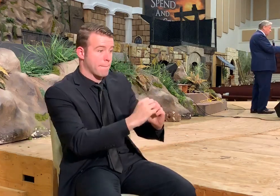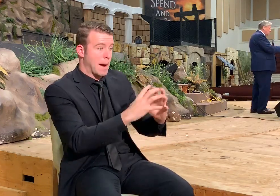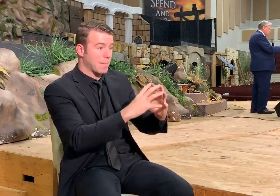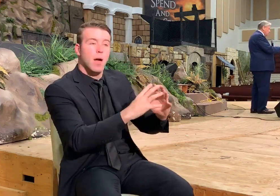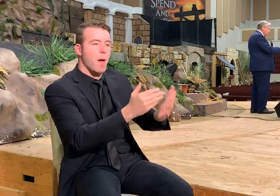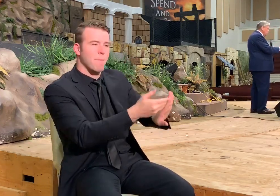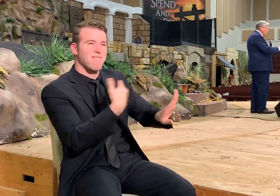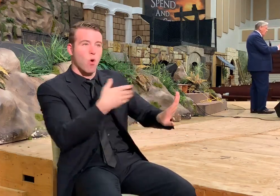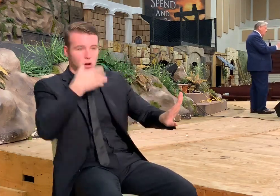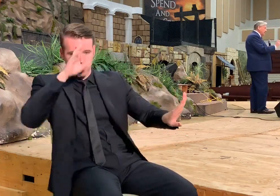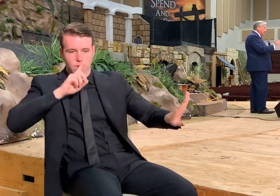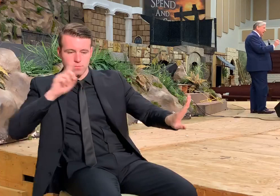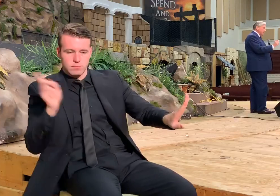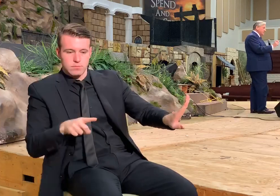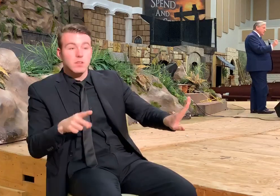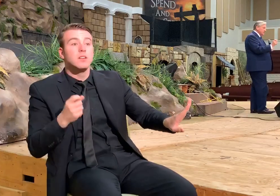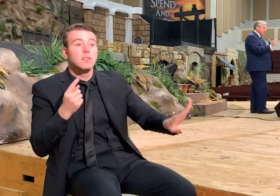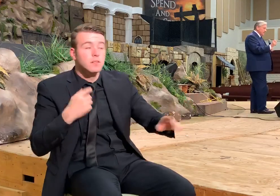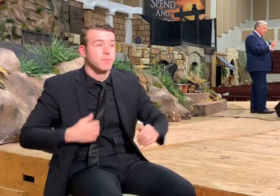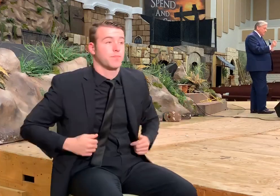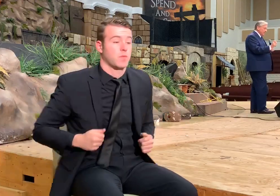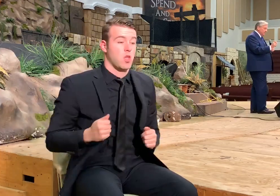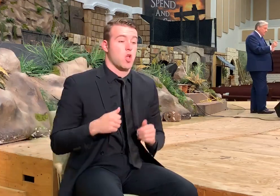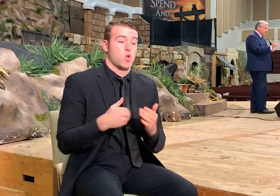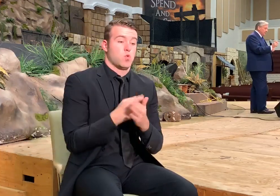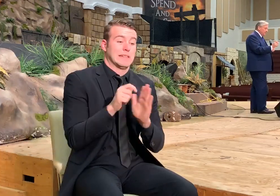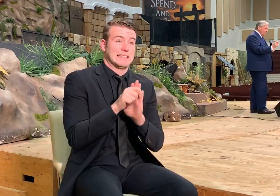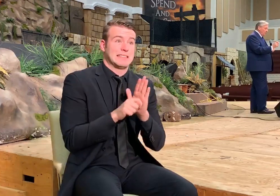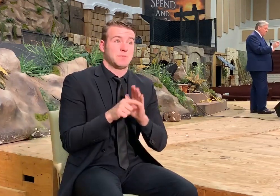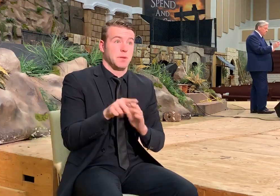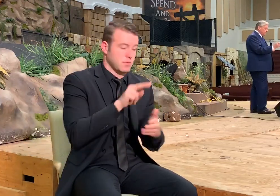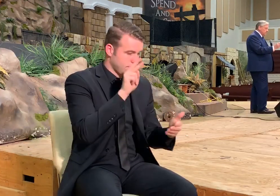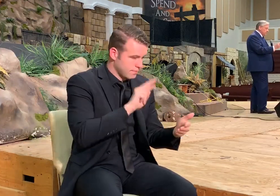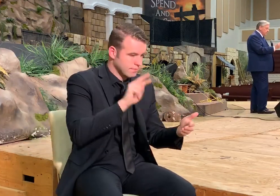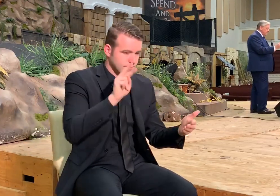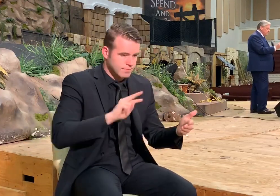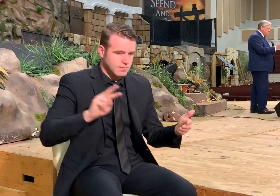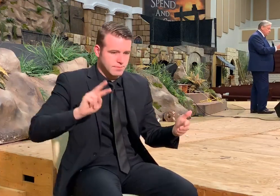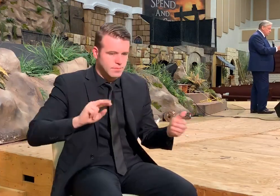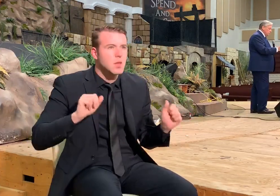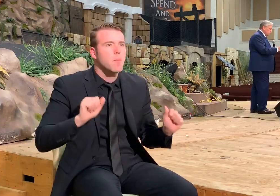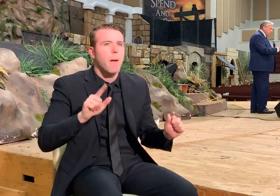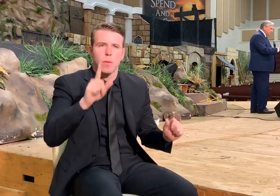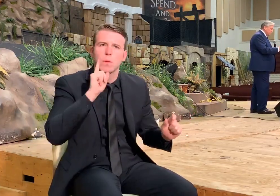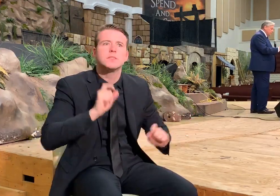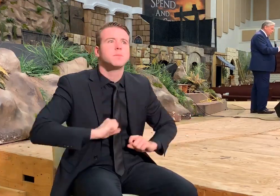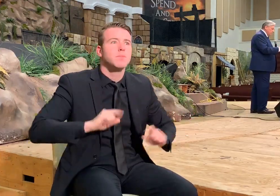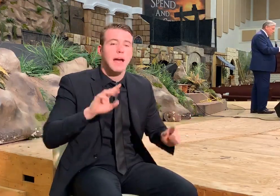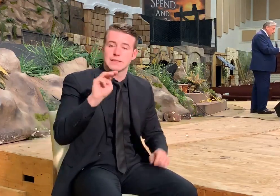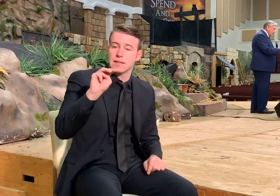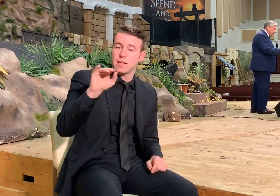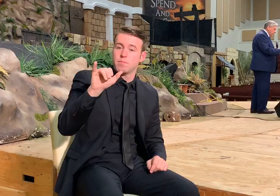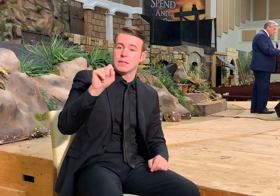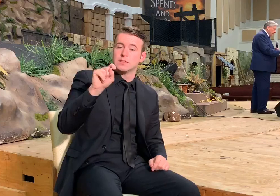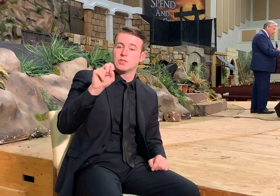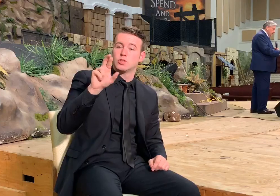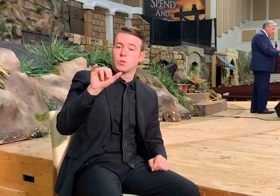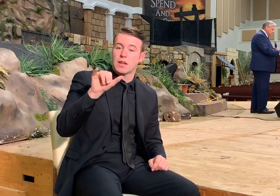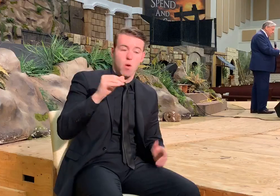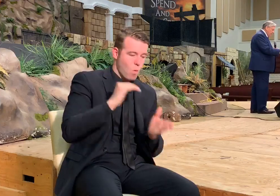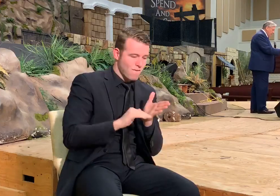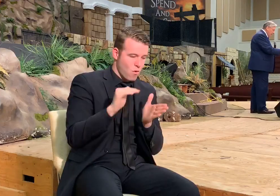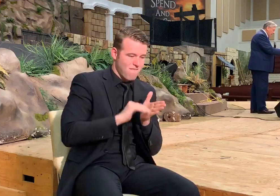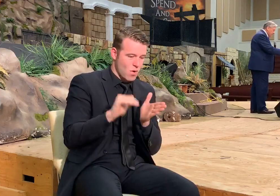may surprise you how many times in the New Testament the word mystery is used in the same context